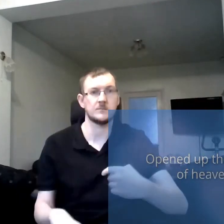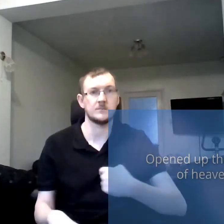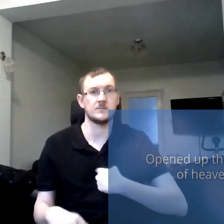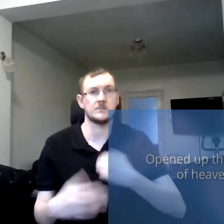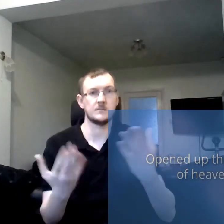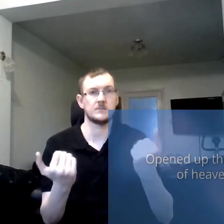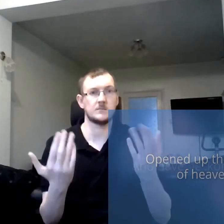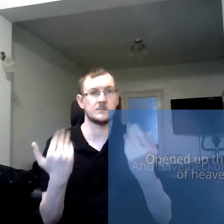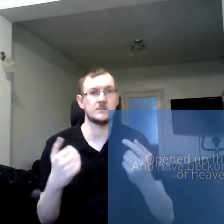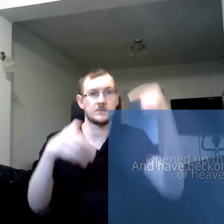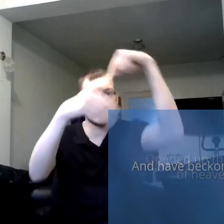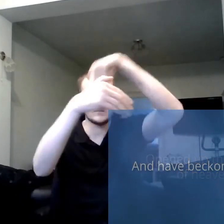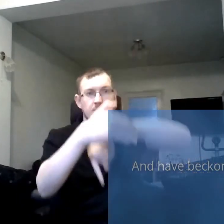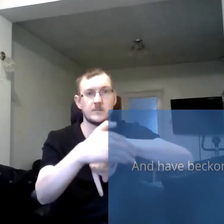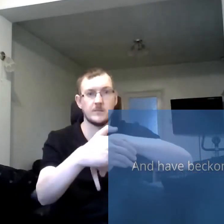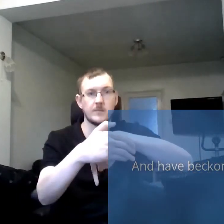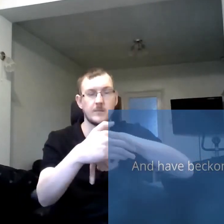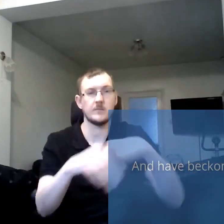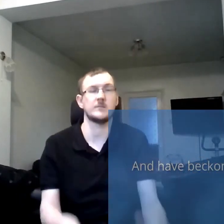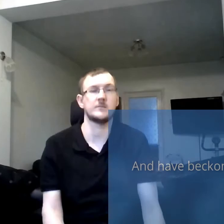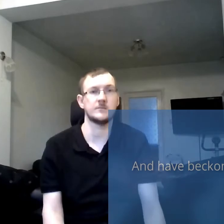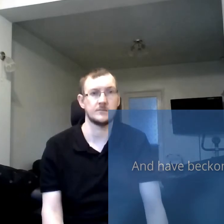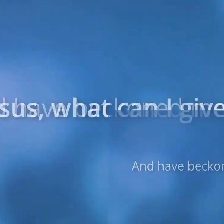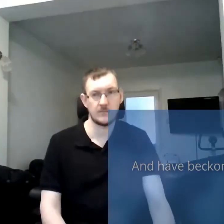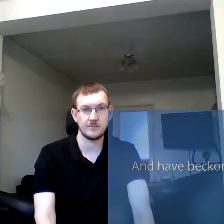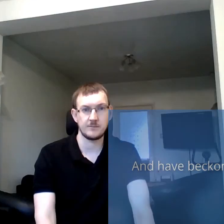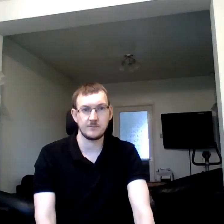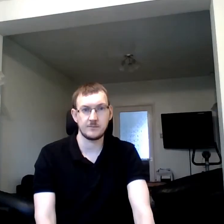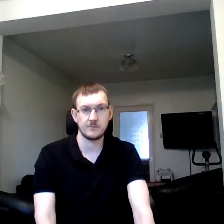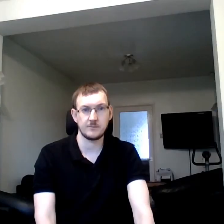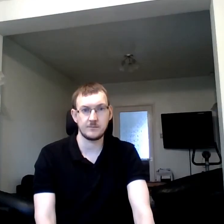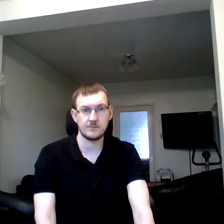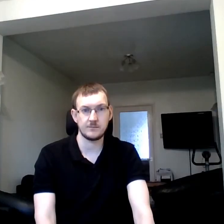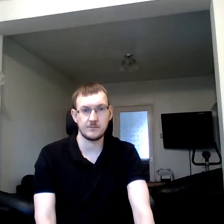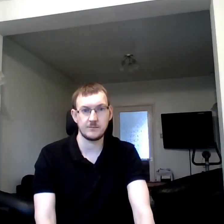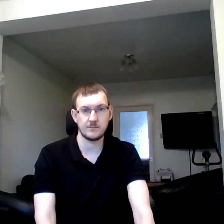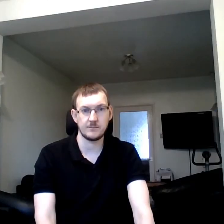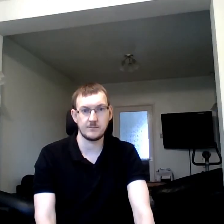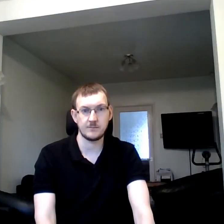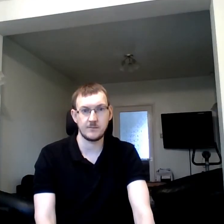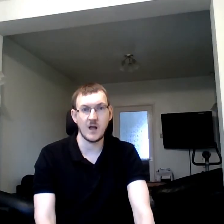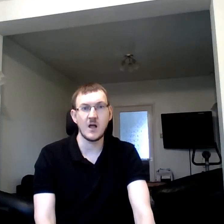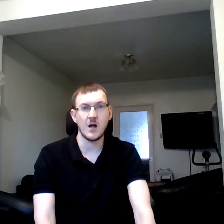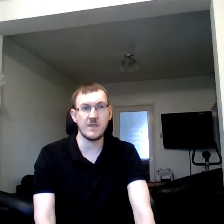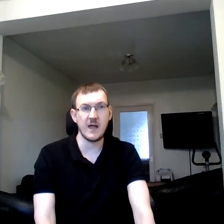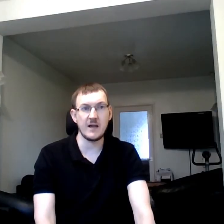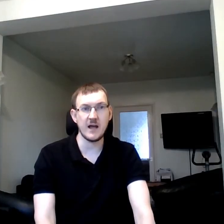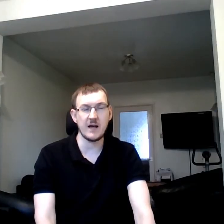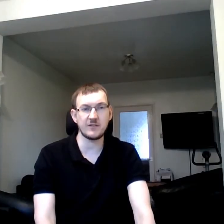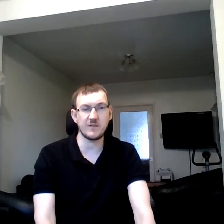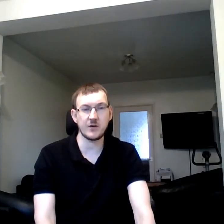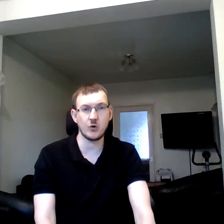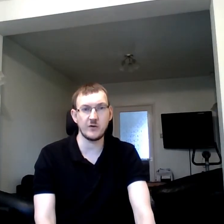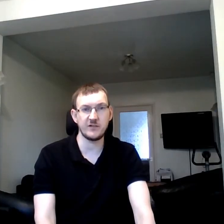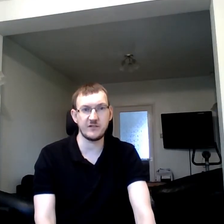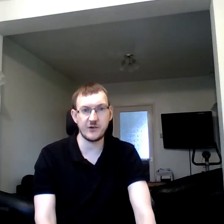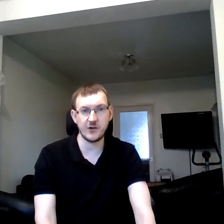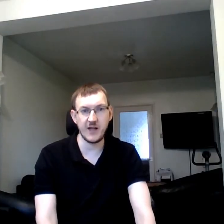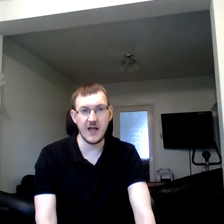paid